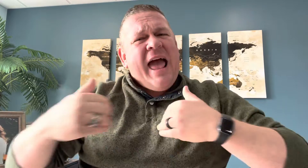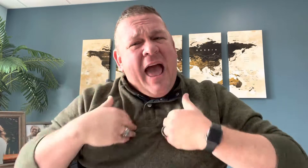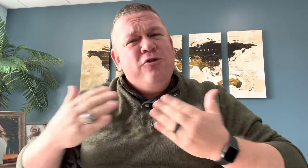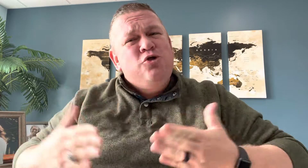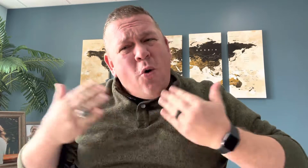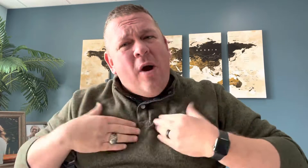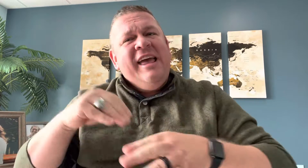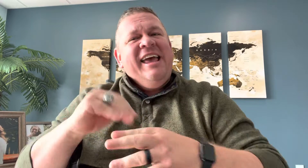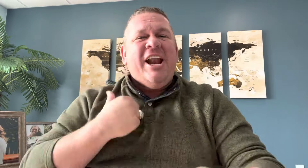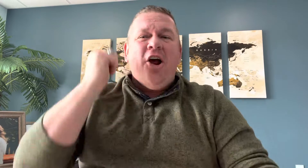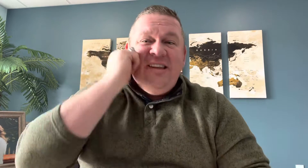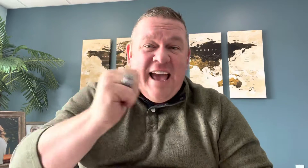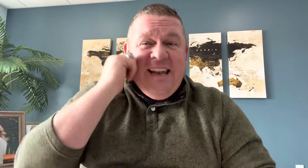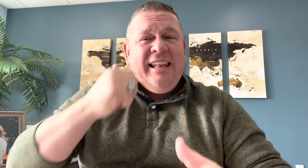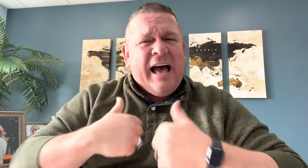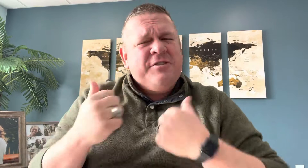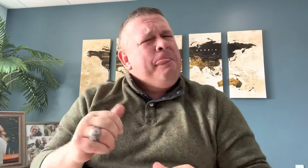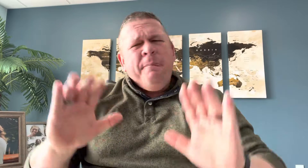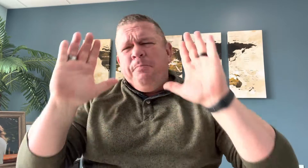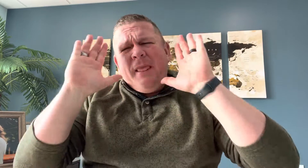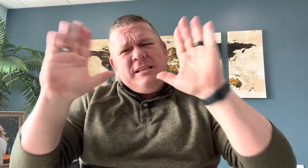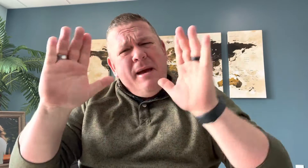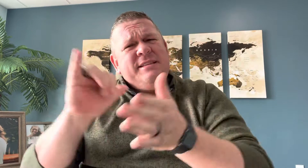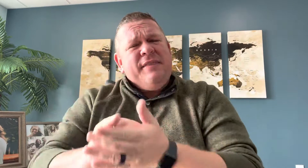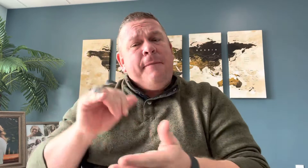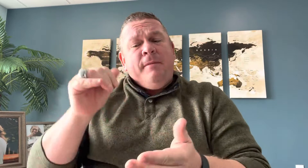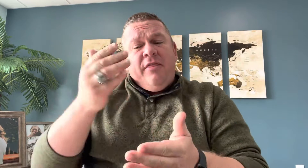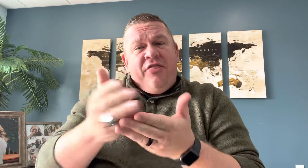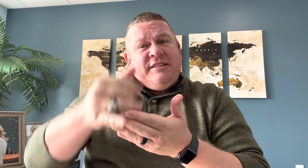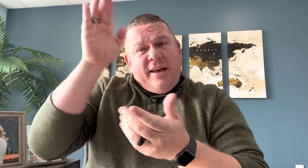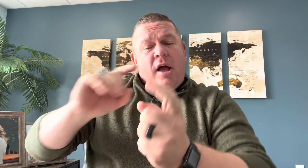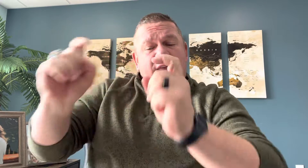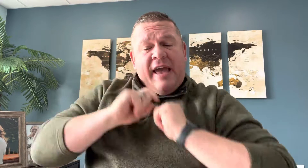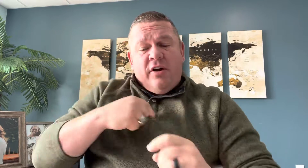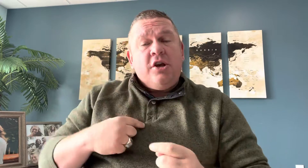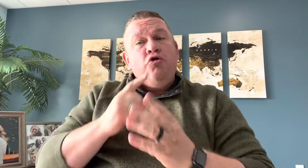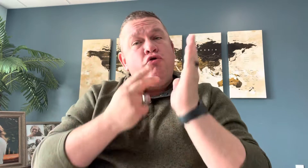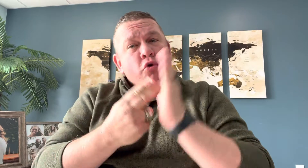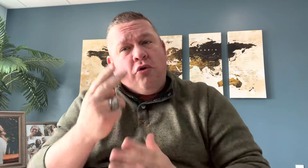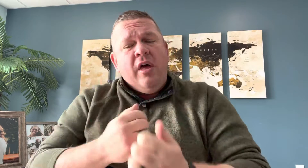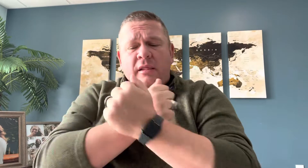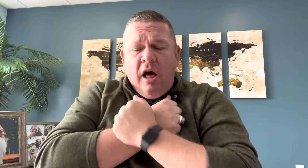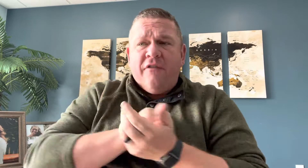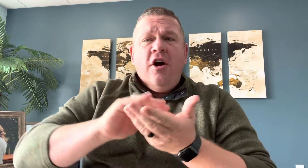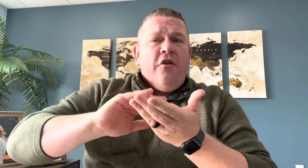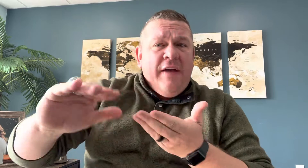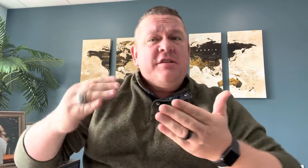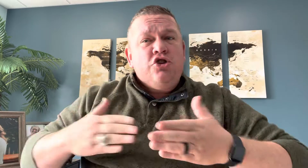have joy in our daily lives. It's amazing that the things that God gave us, truth, love, forgiveness, and